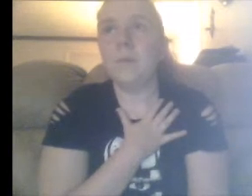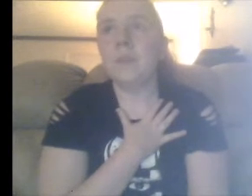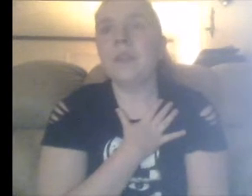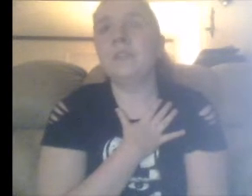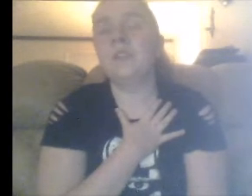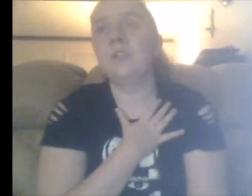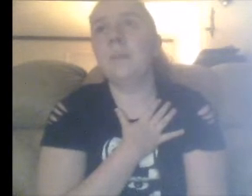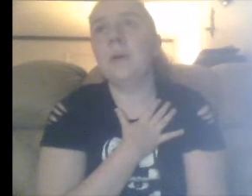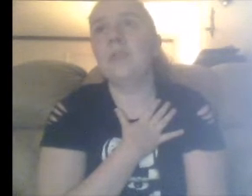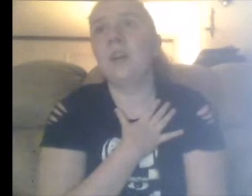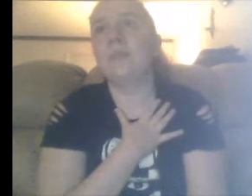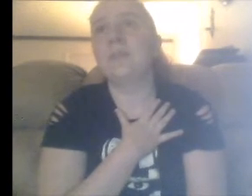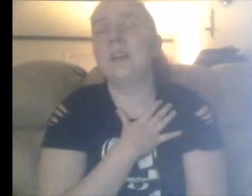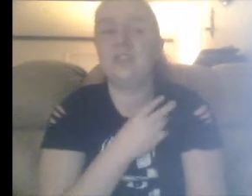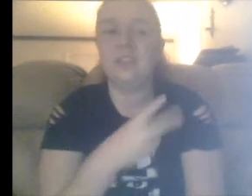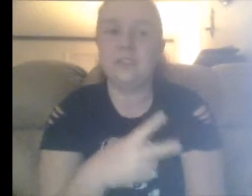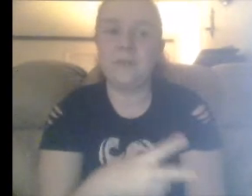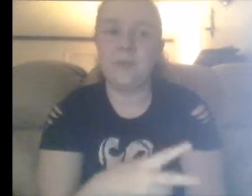That's two Samoan drops that she suffered.